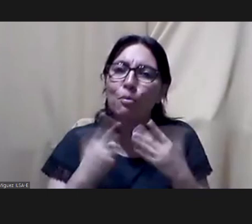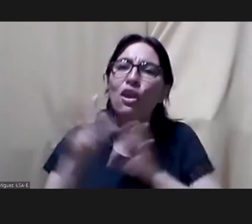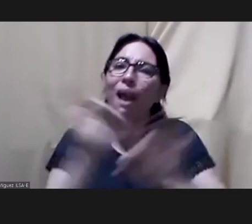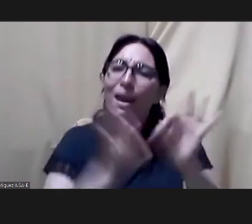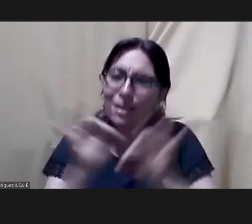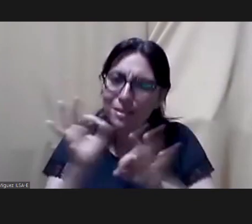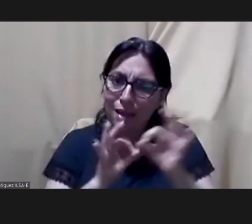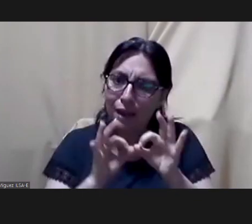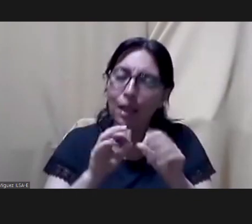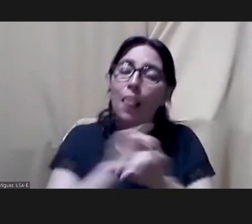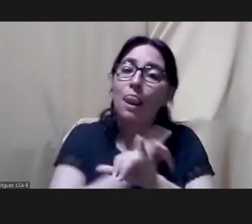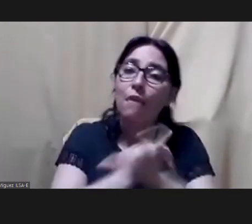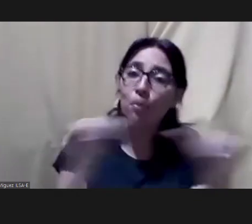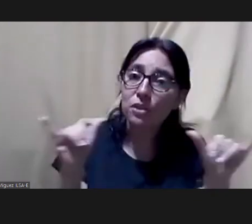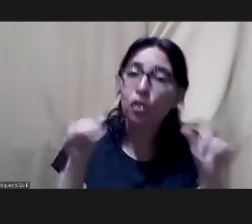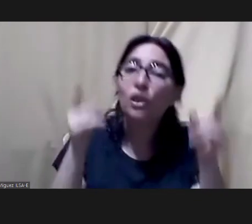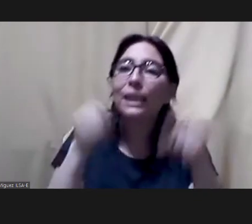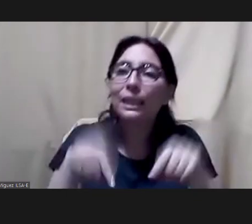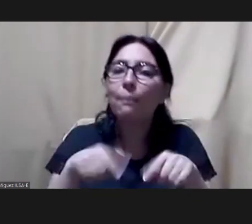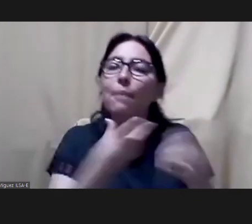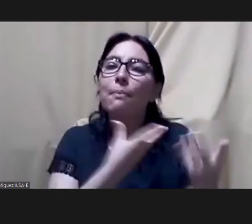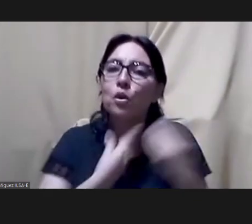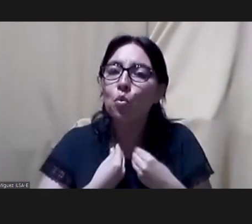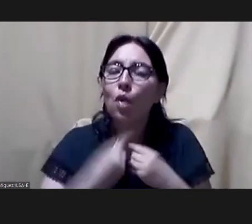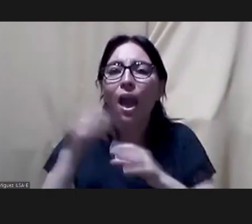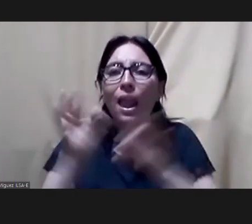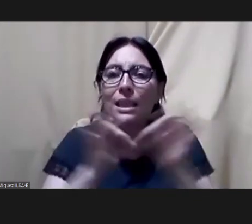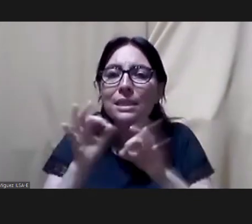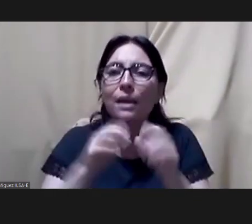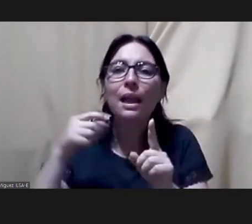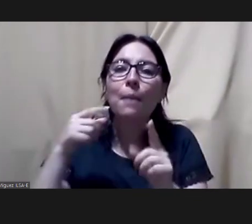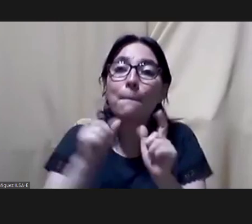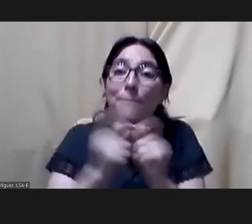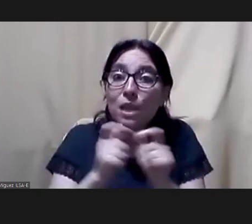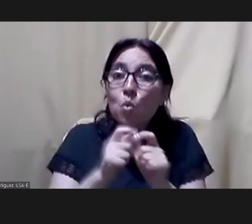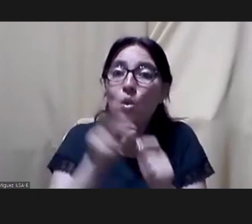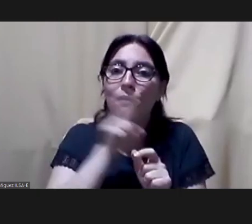and the impact of all the initiatives that we all have so we have a lot to do